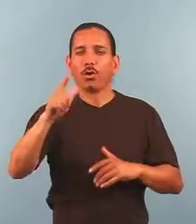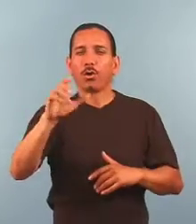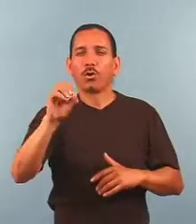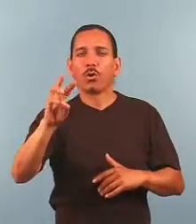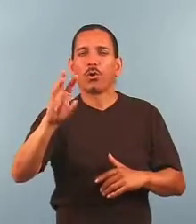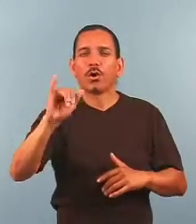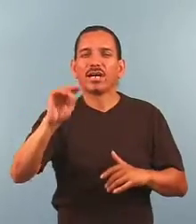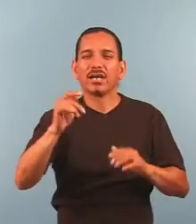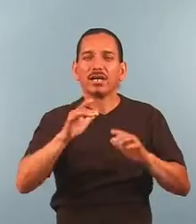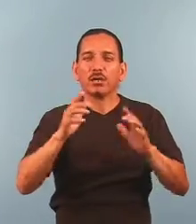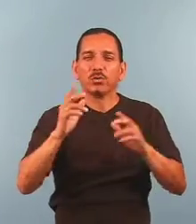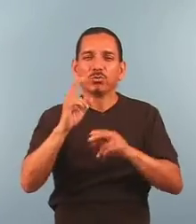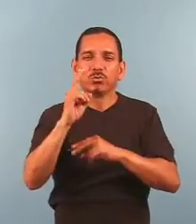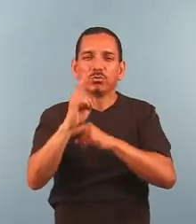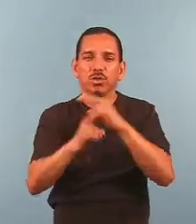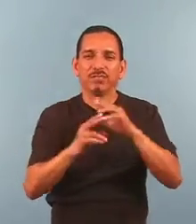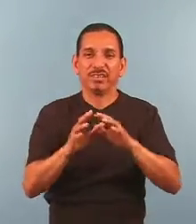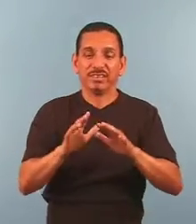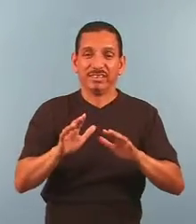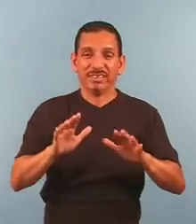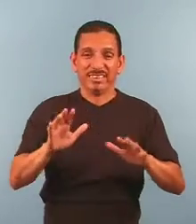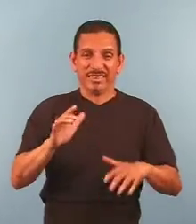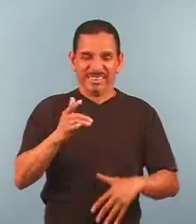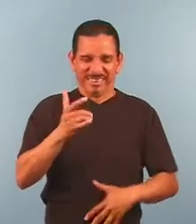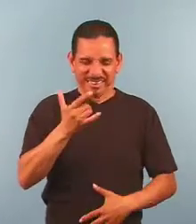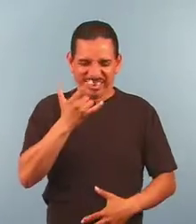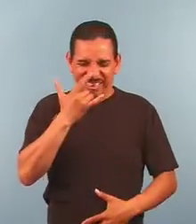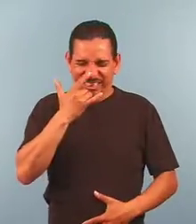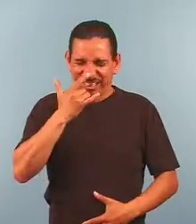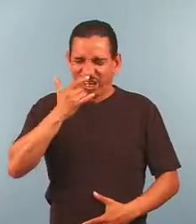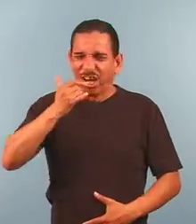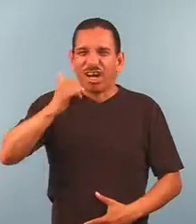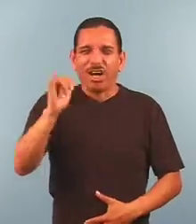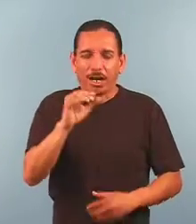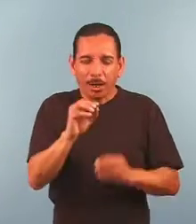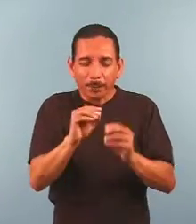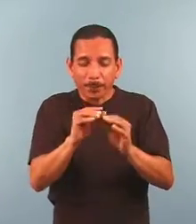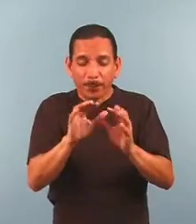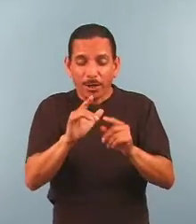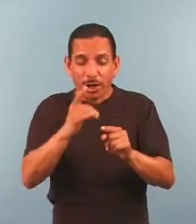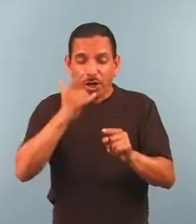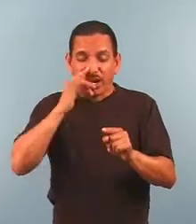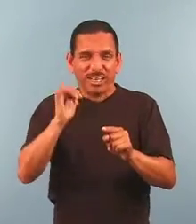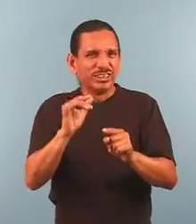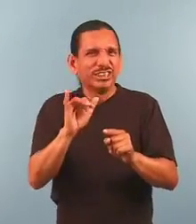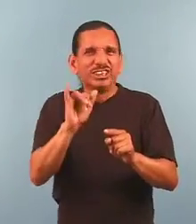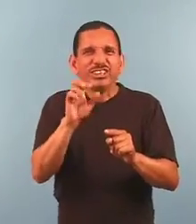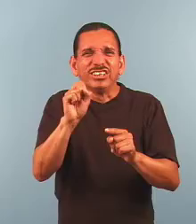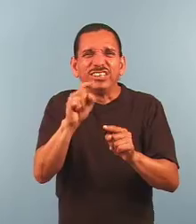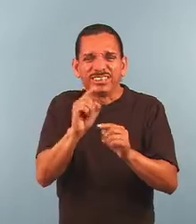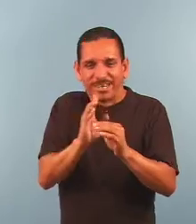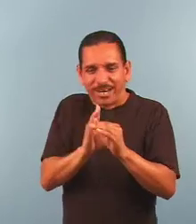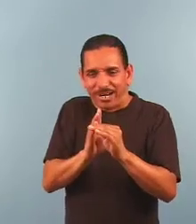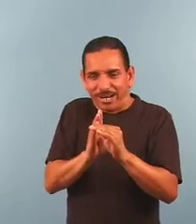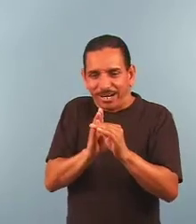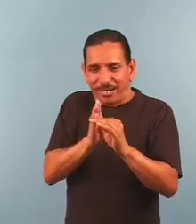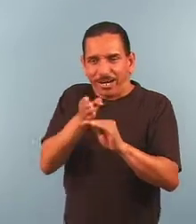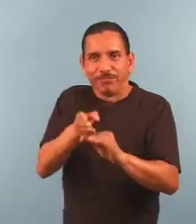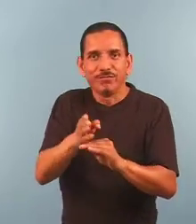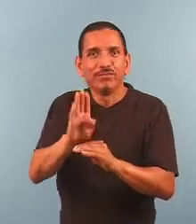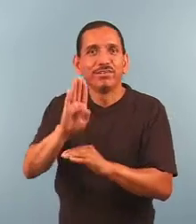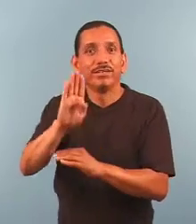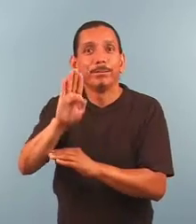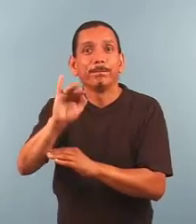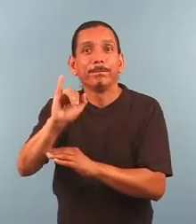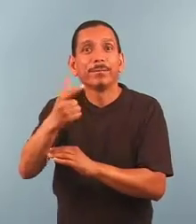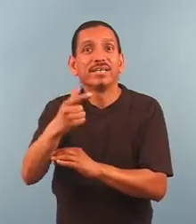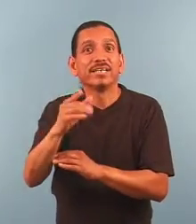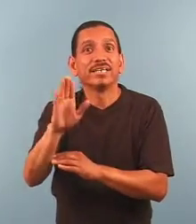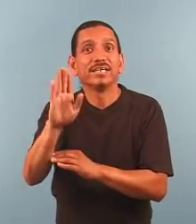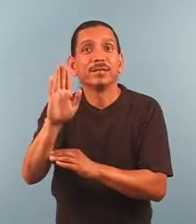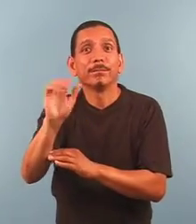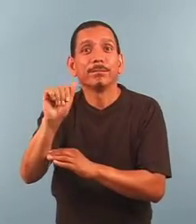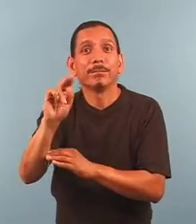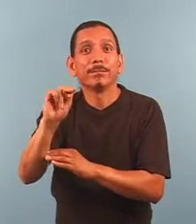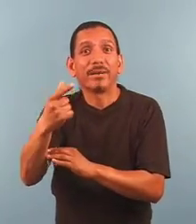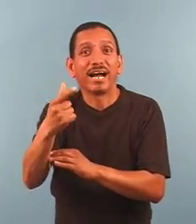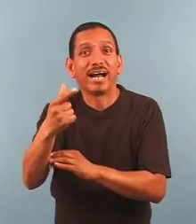looked like shortly after the Big Bang.